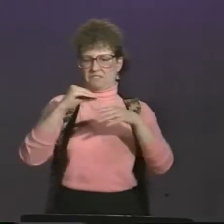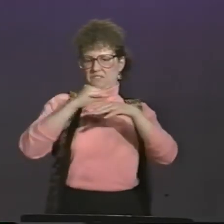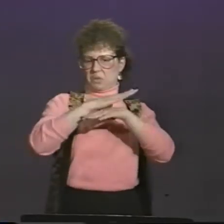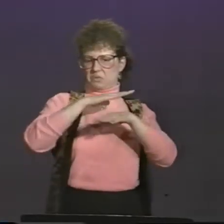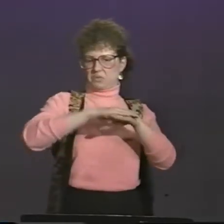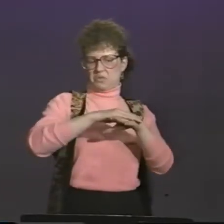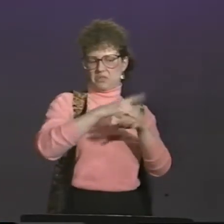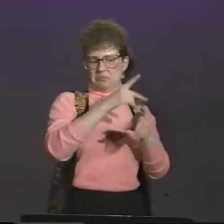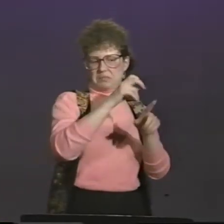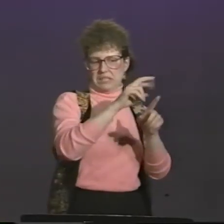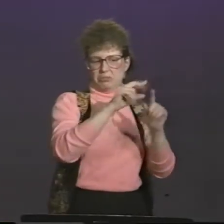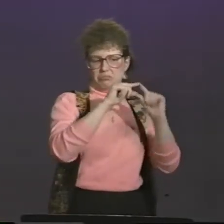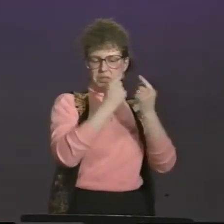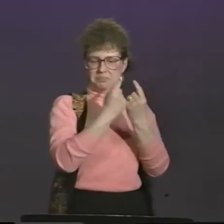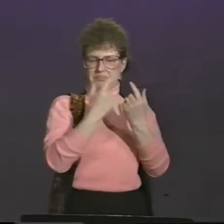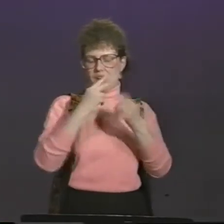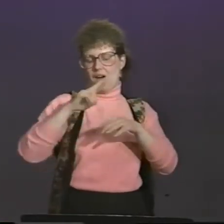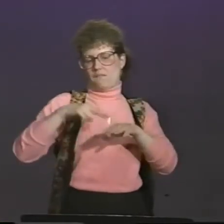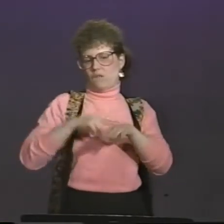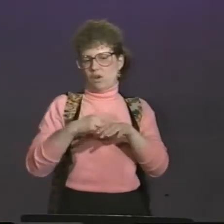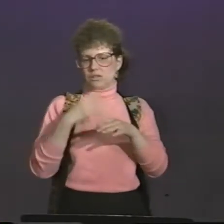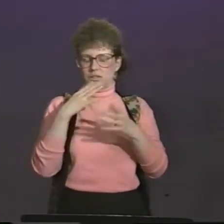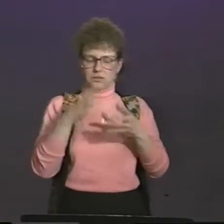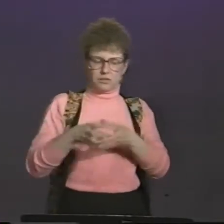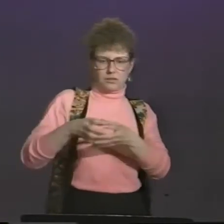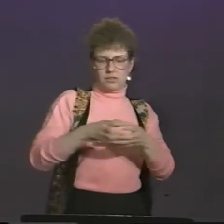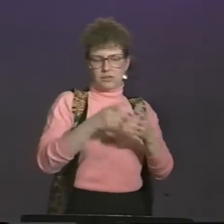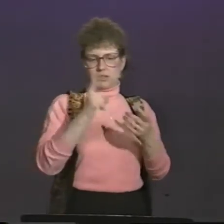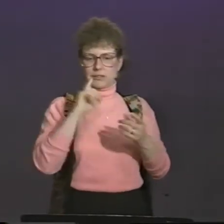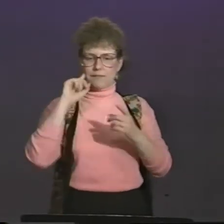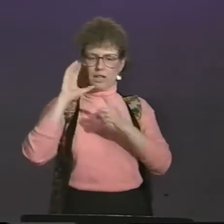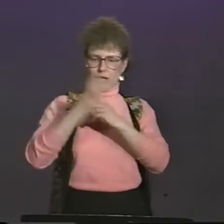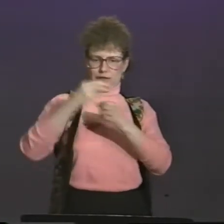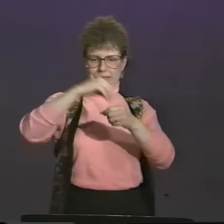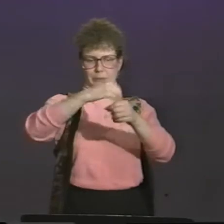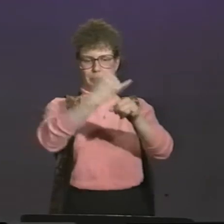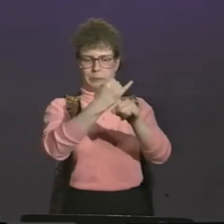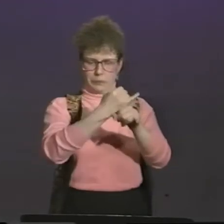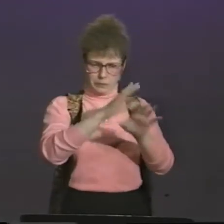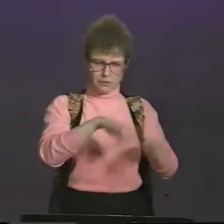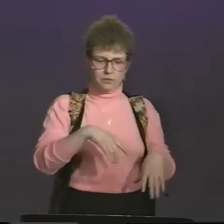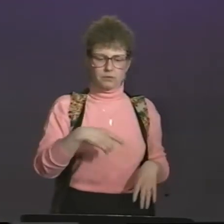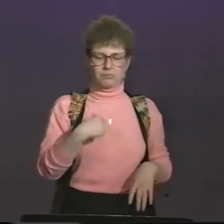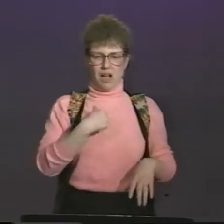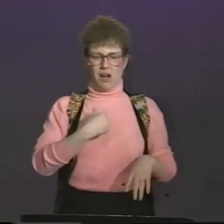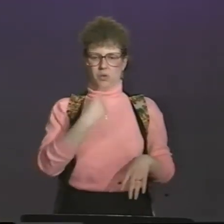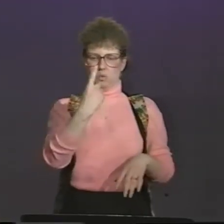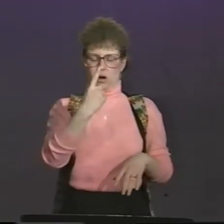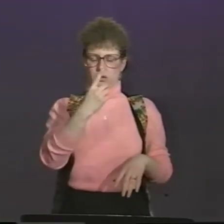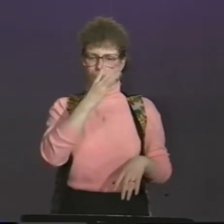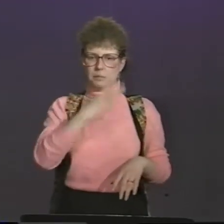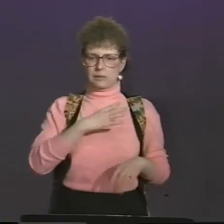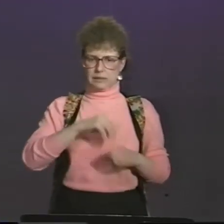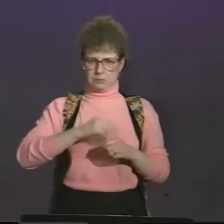I found that the residential school had quite a bit of influence on peer groups. That's where deaf culture tends to